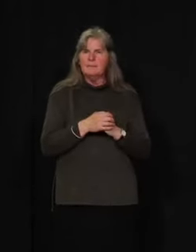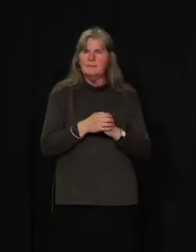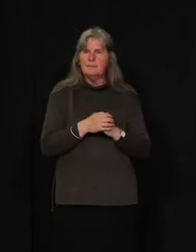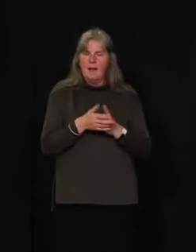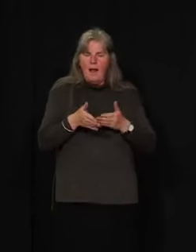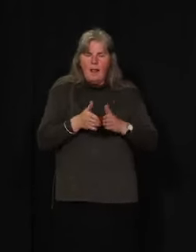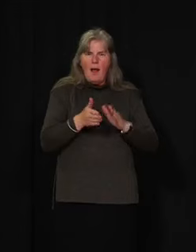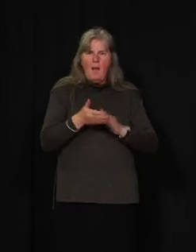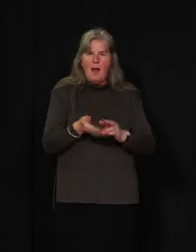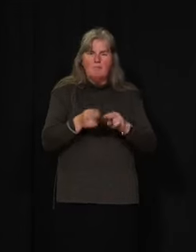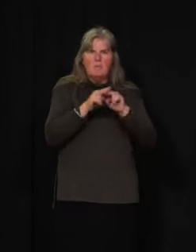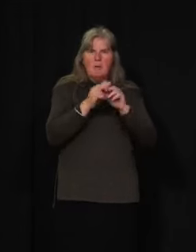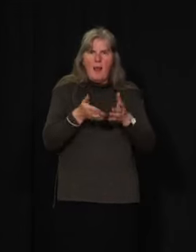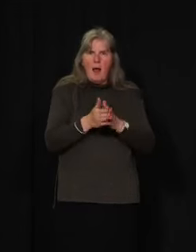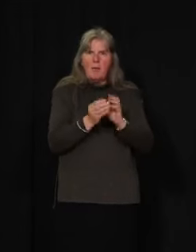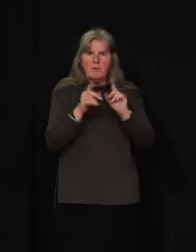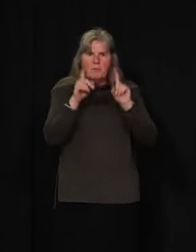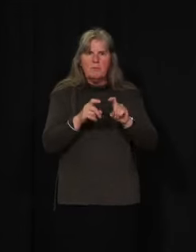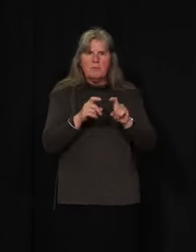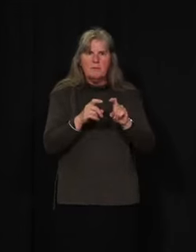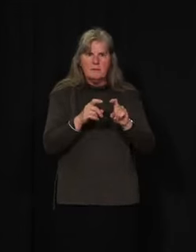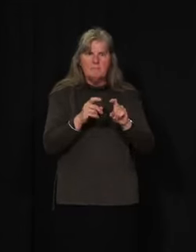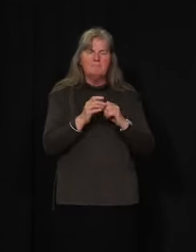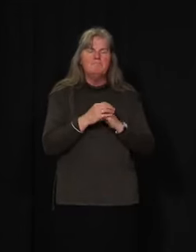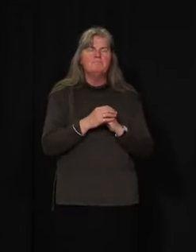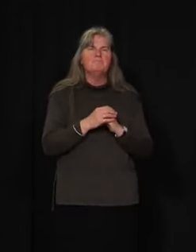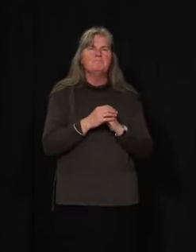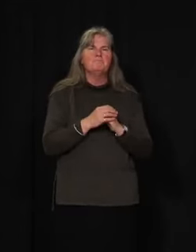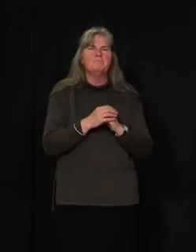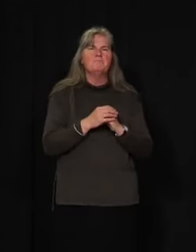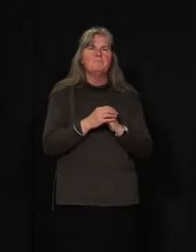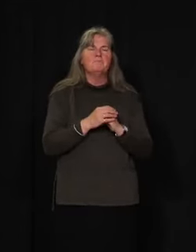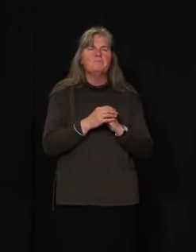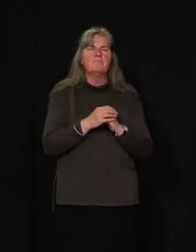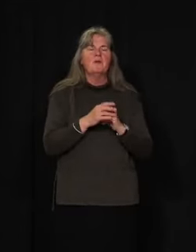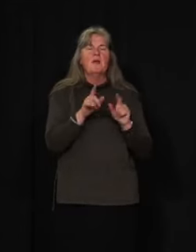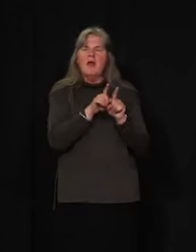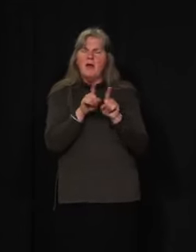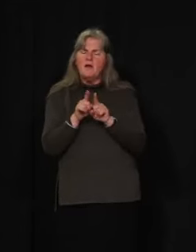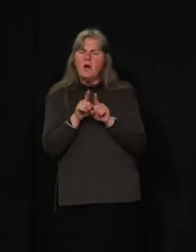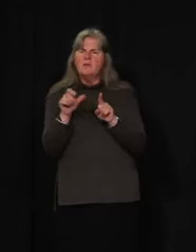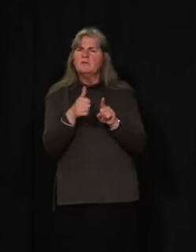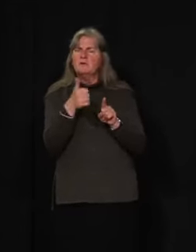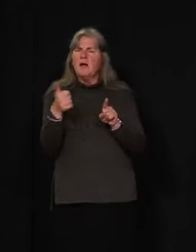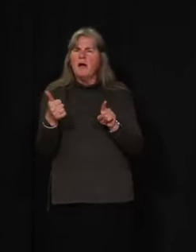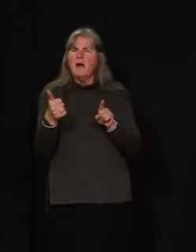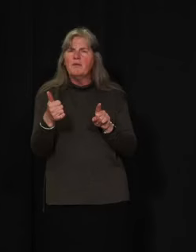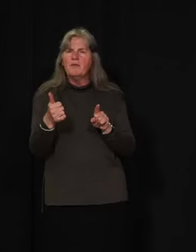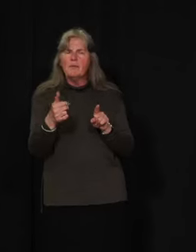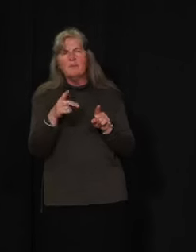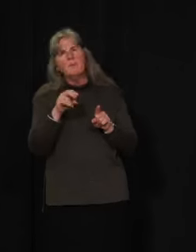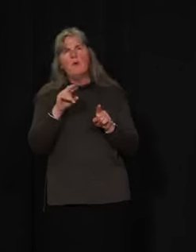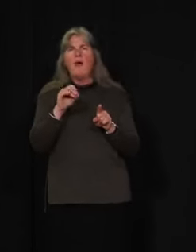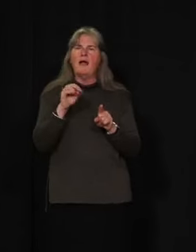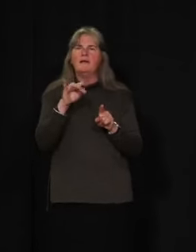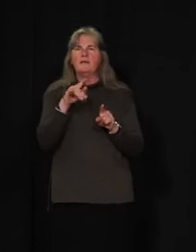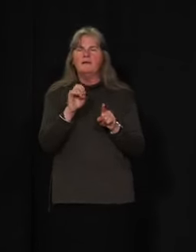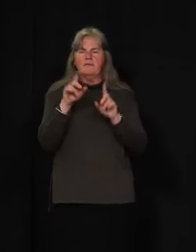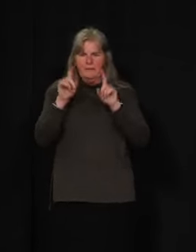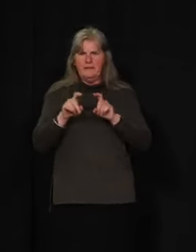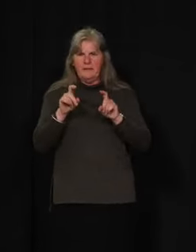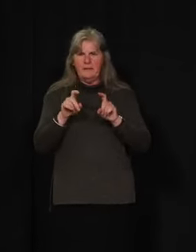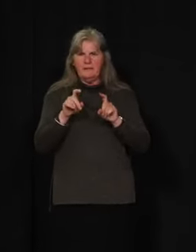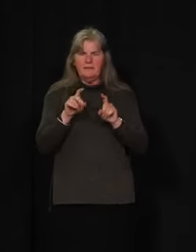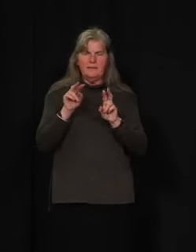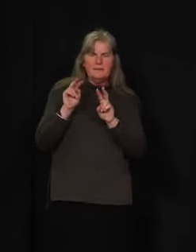for importation. And then some other areas of proactive, what you might call proactive testing. So testing